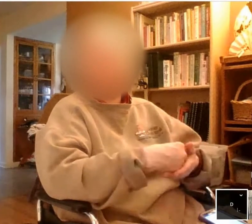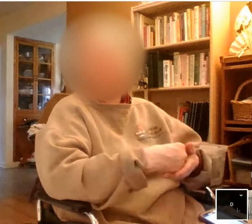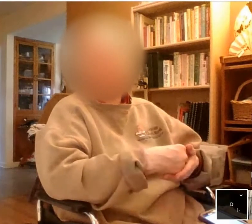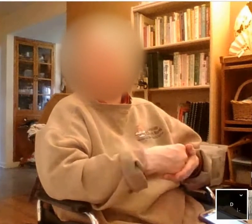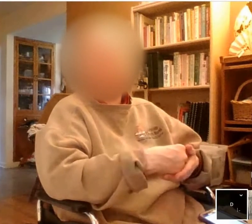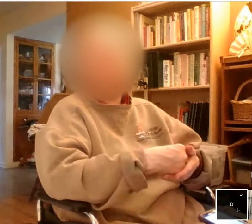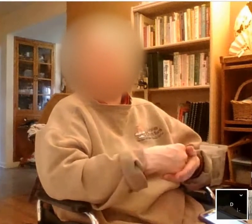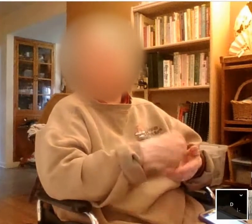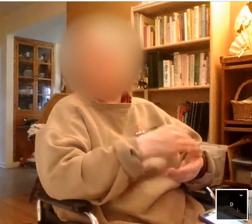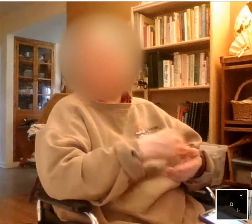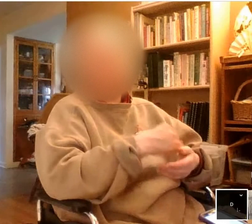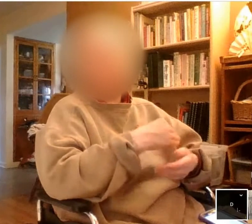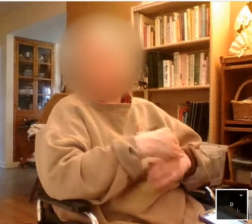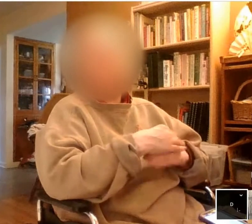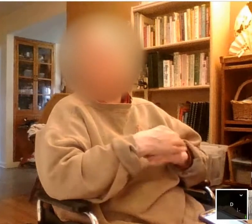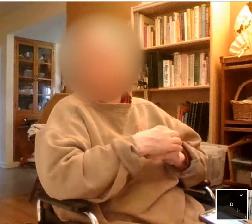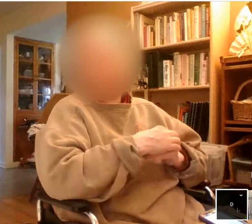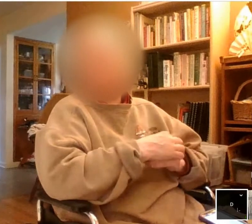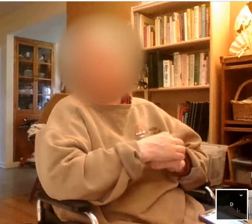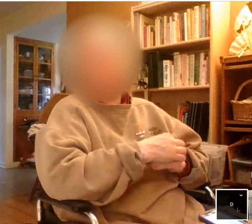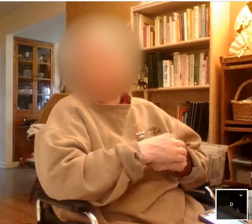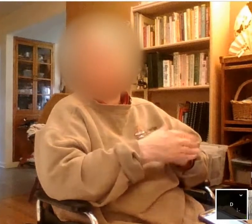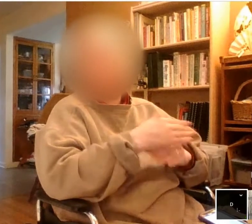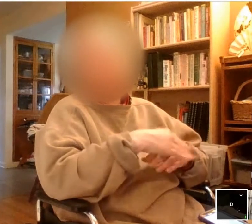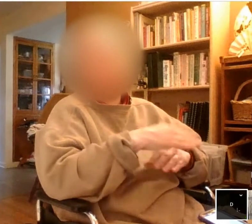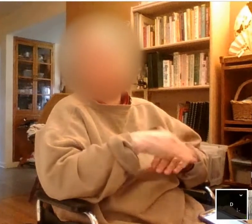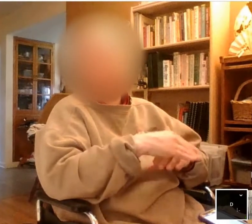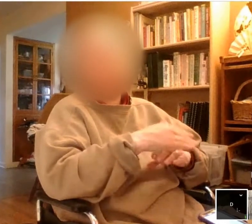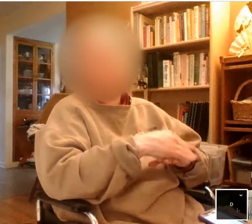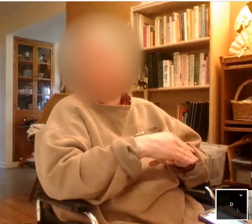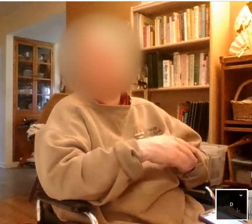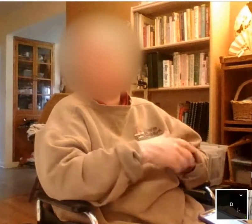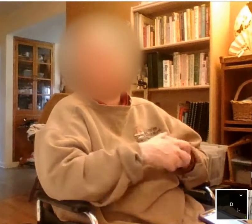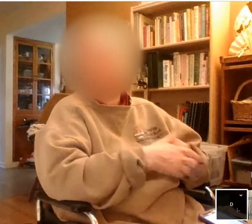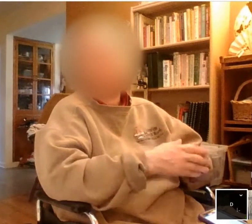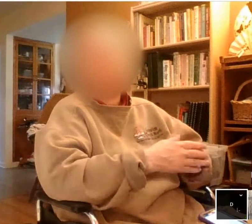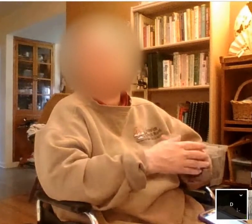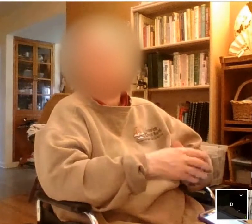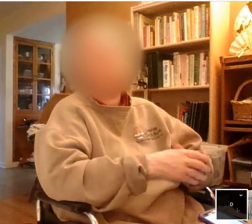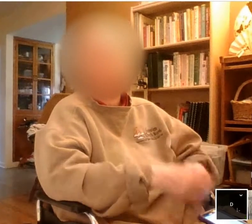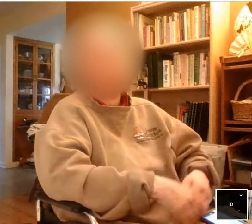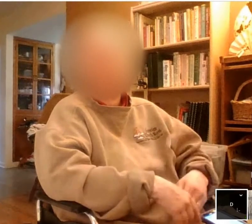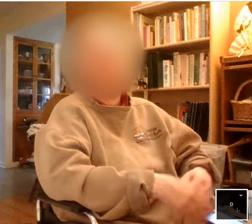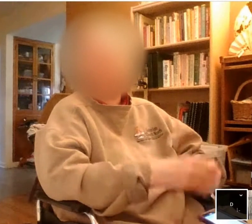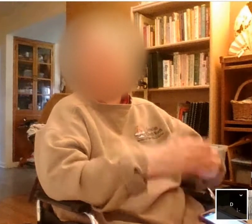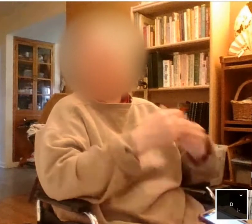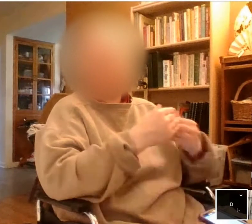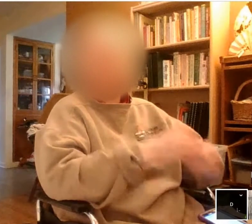back now more on that table. It's been flatter and flatter and flatter, but yesterday was the first time I was like, I